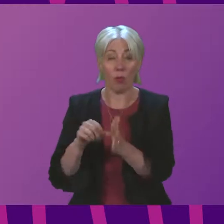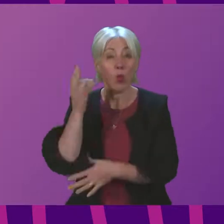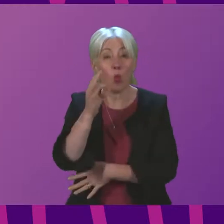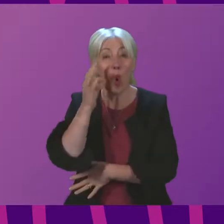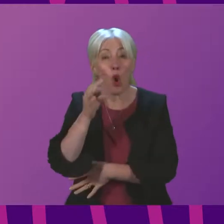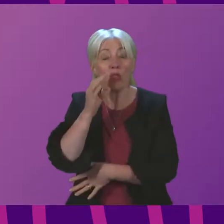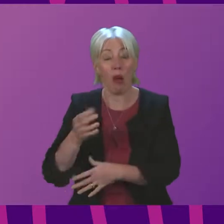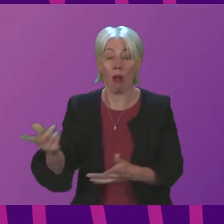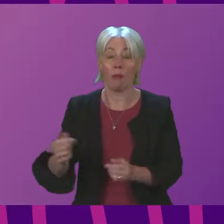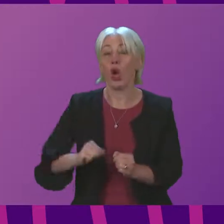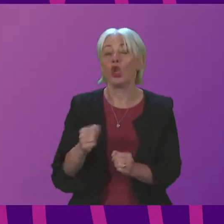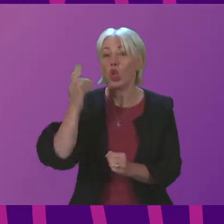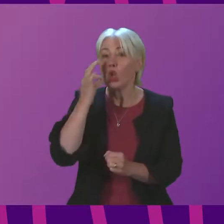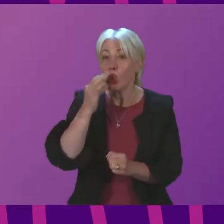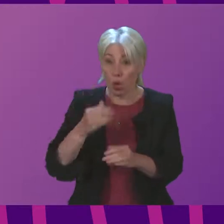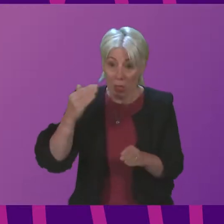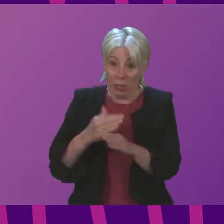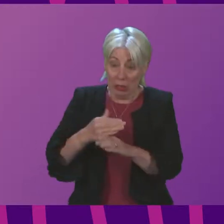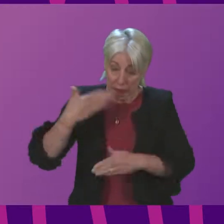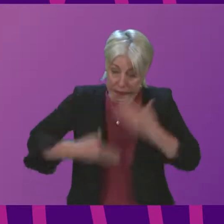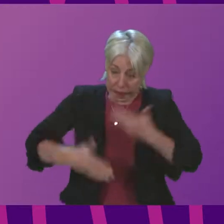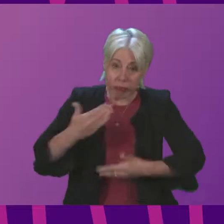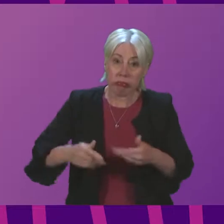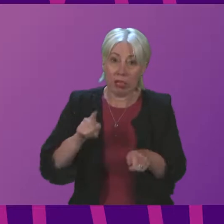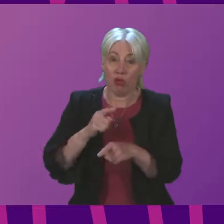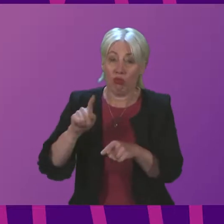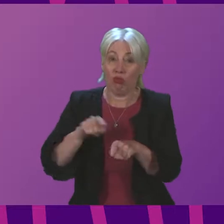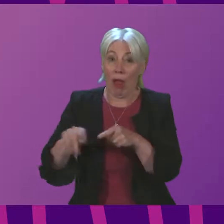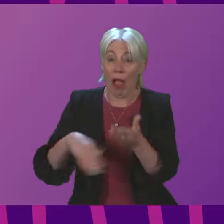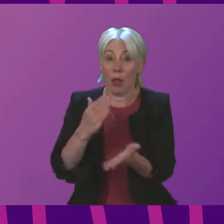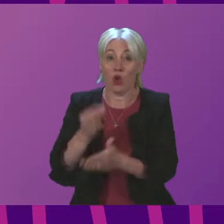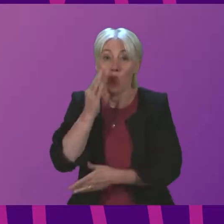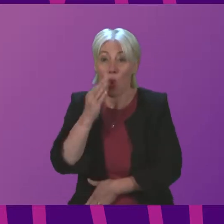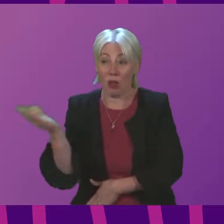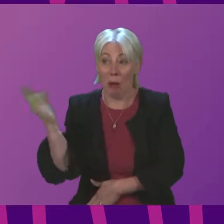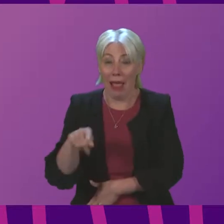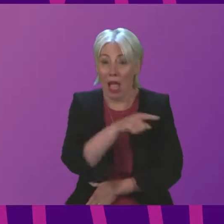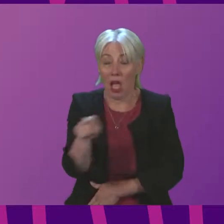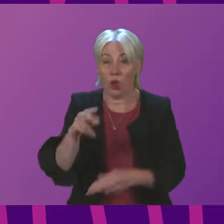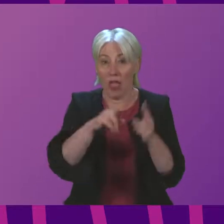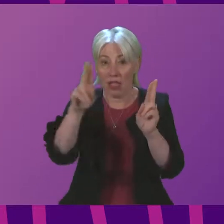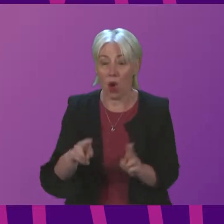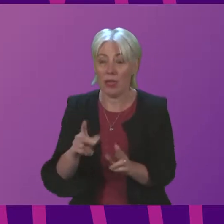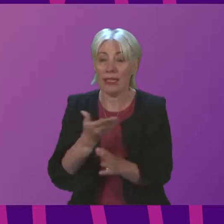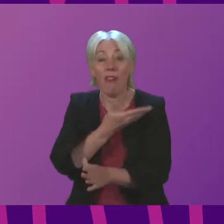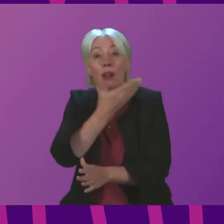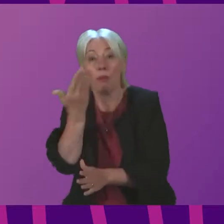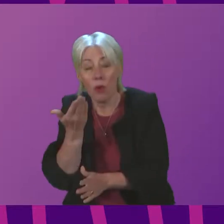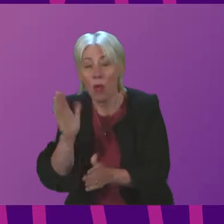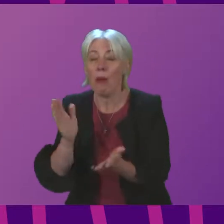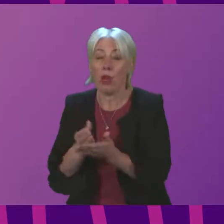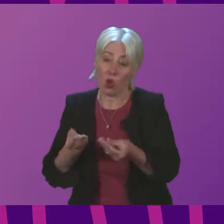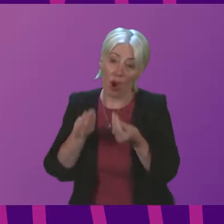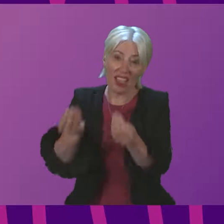and Scottish Water is working at pace to restore water supplies, and is providing all those affected with alternative supplies of drinking water.